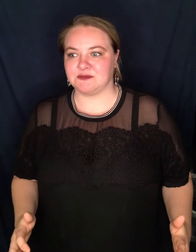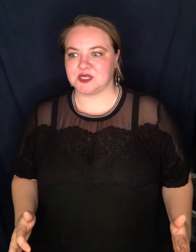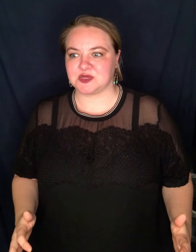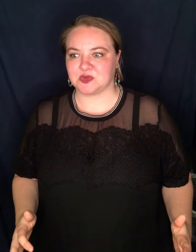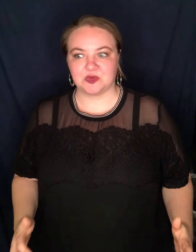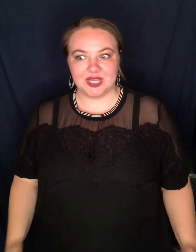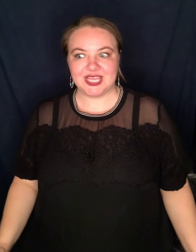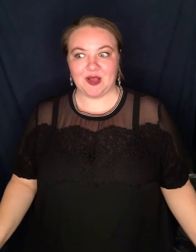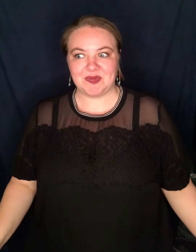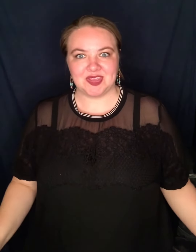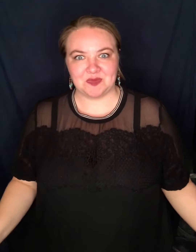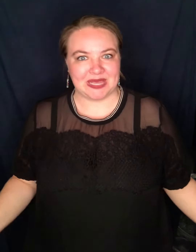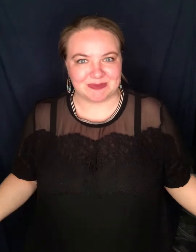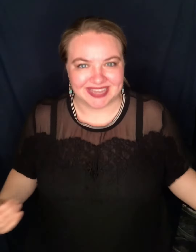I'm just really hoping you pick me.